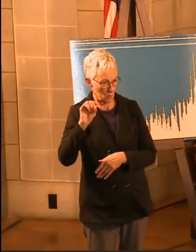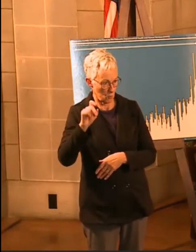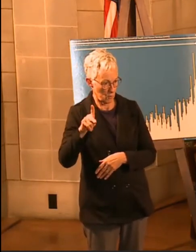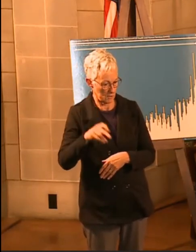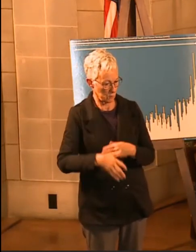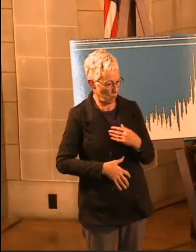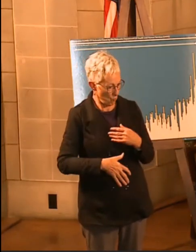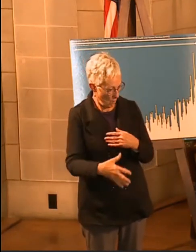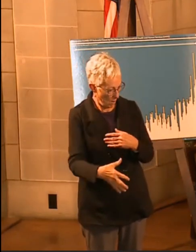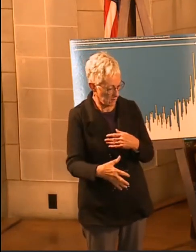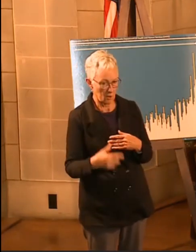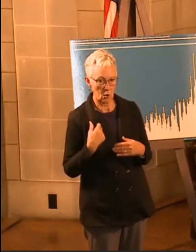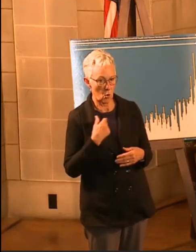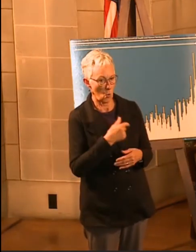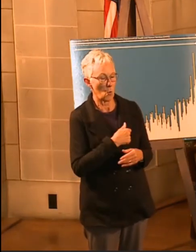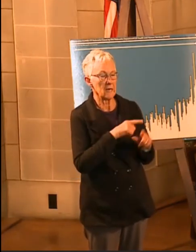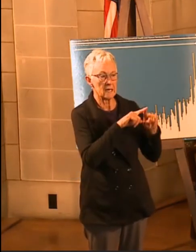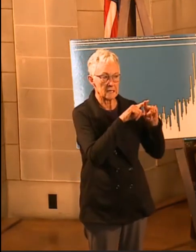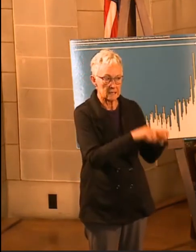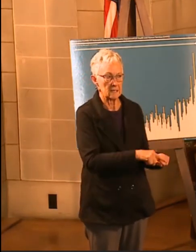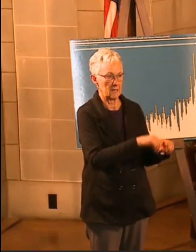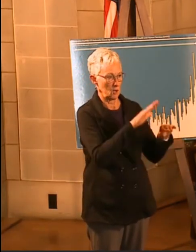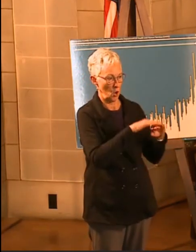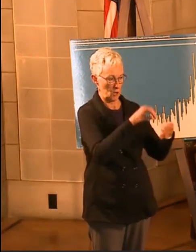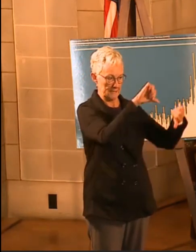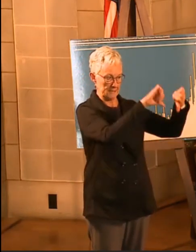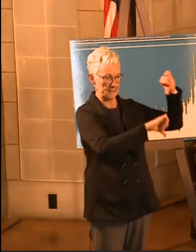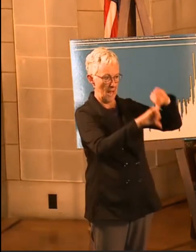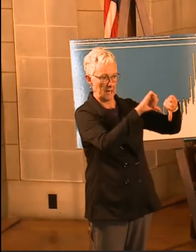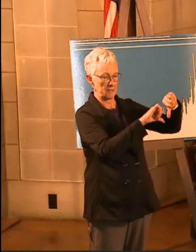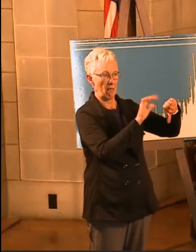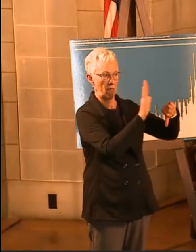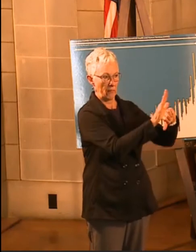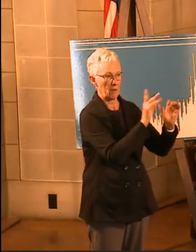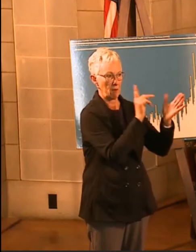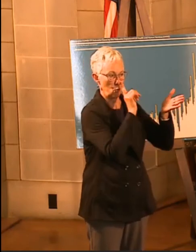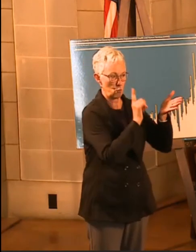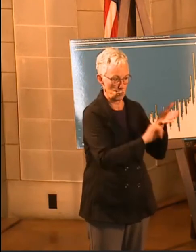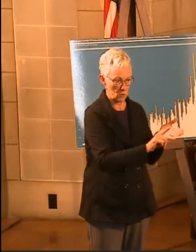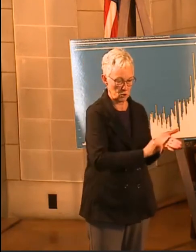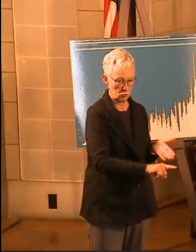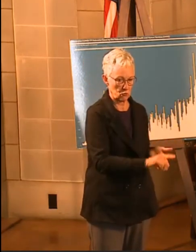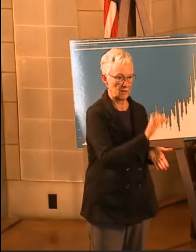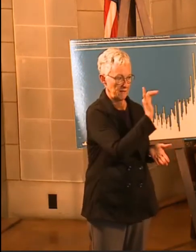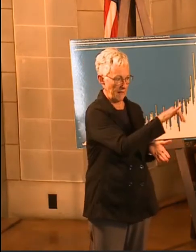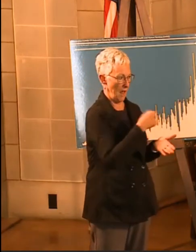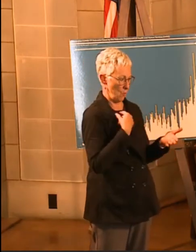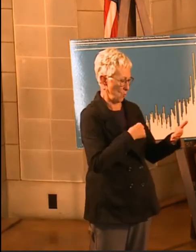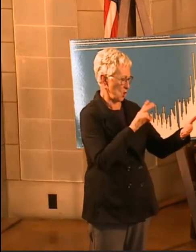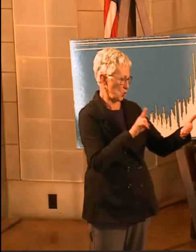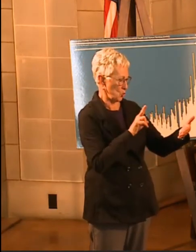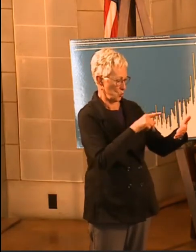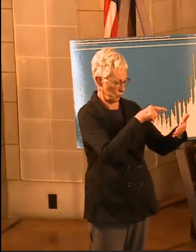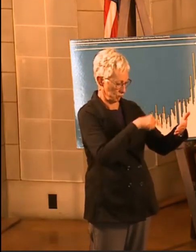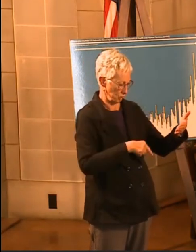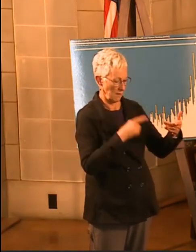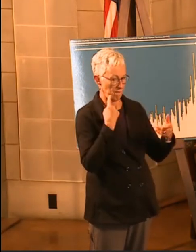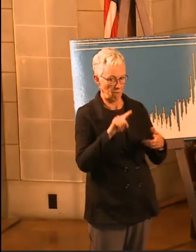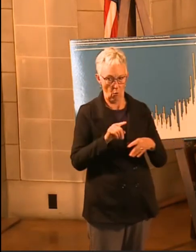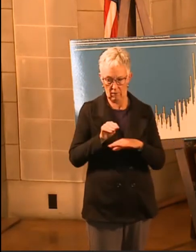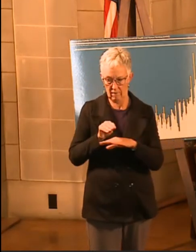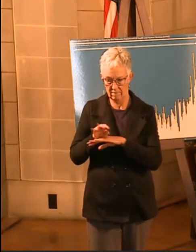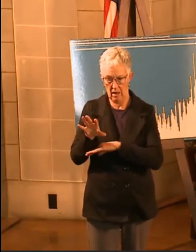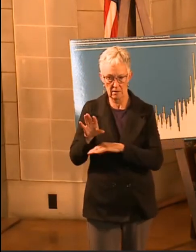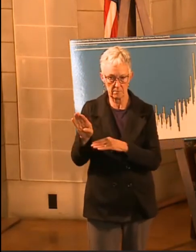decades, scientific evidence has guided our work with communities, businesses, schools, and individuals to help